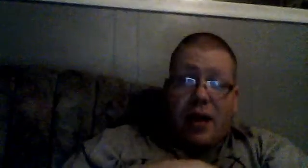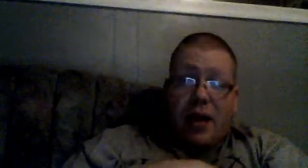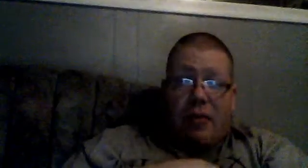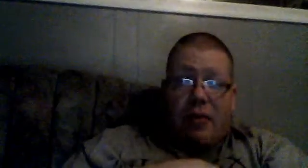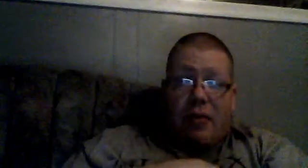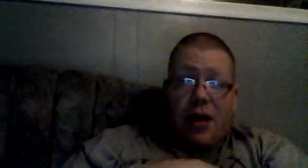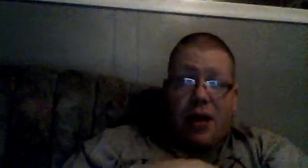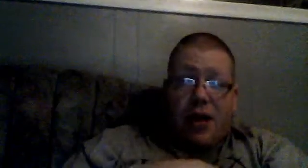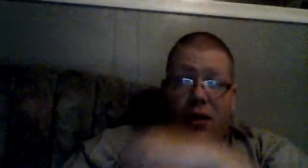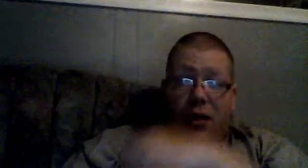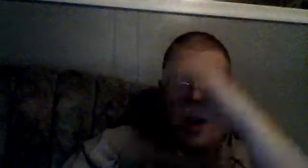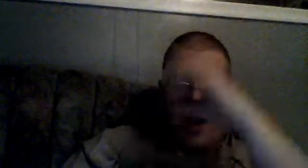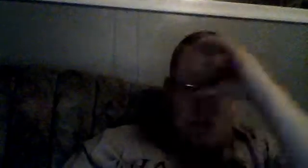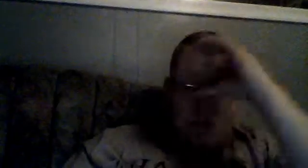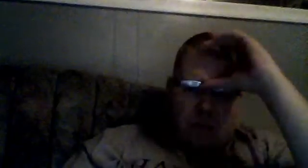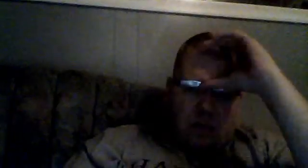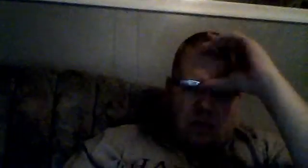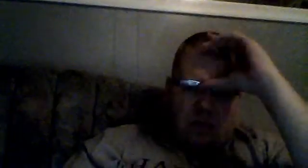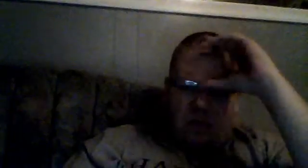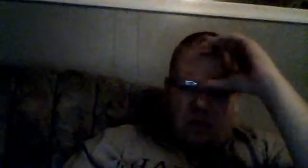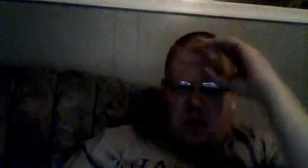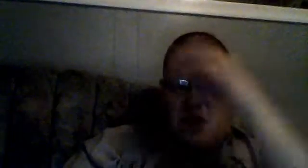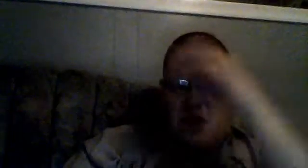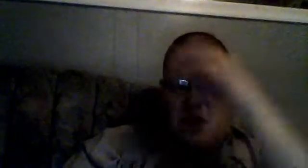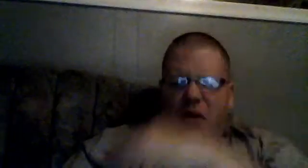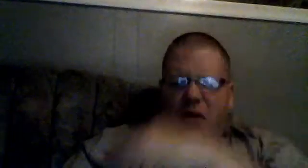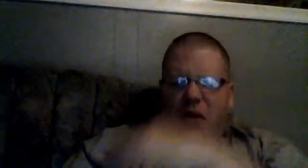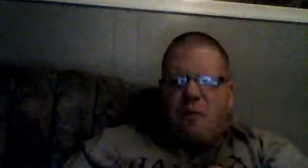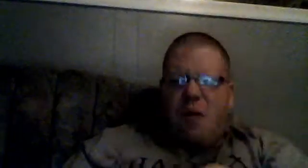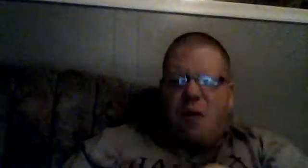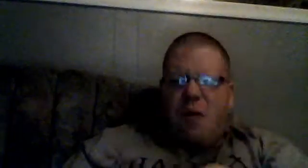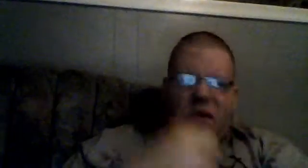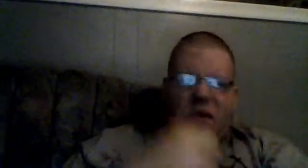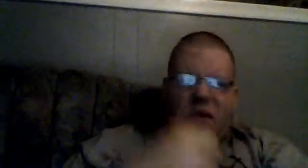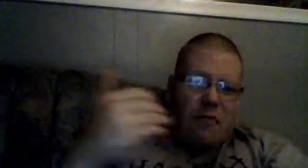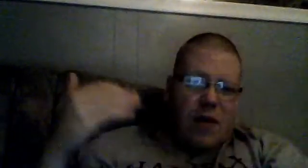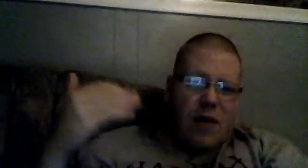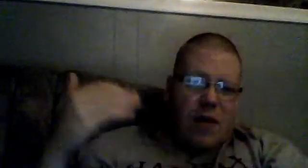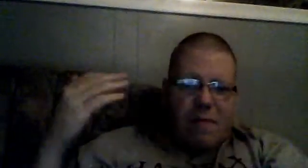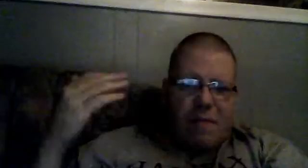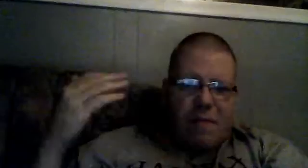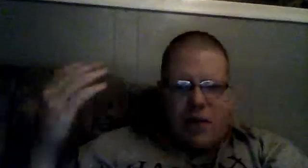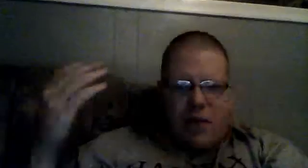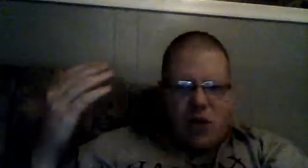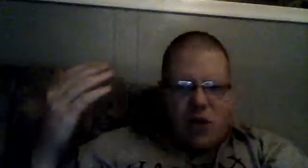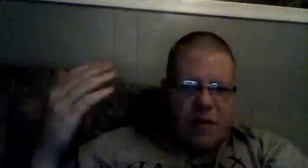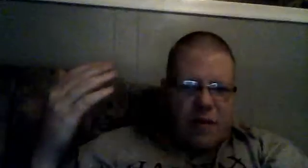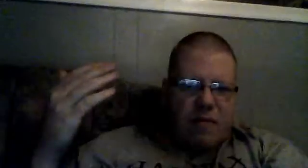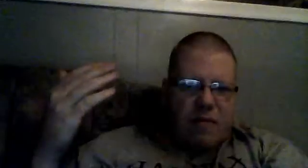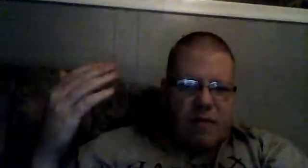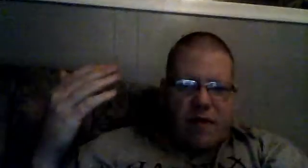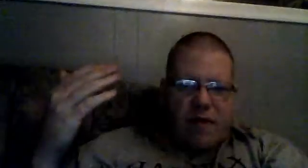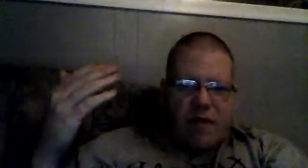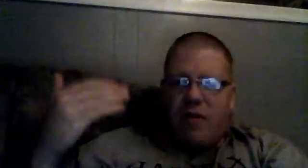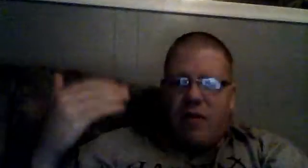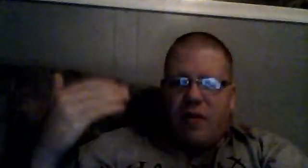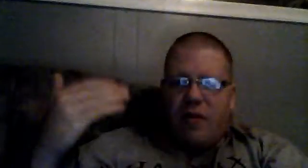even, why not, po, famous, politicians, because, you know what,